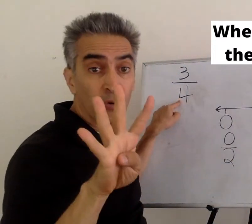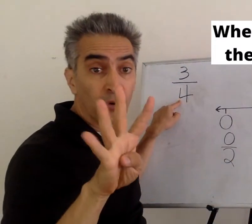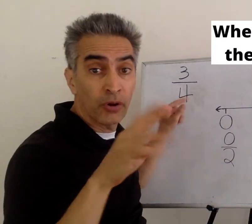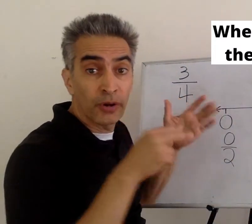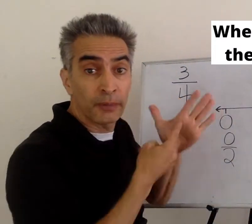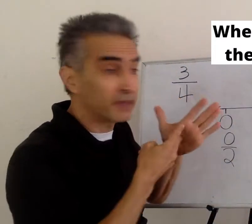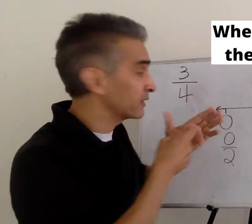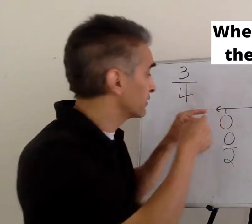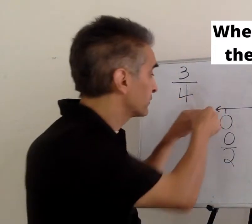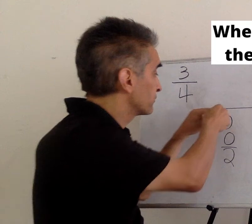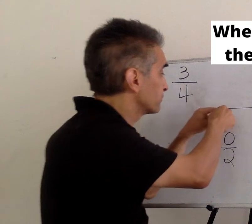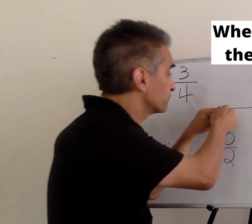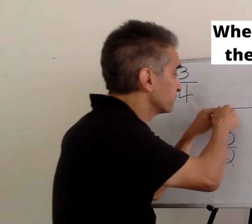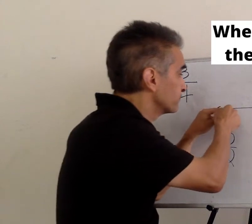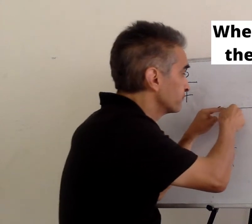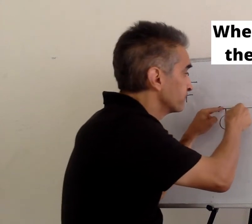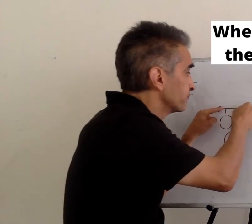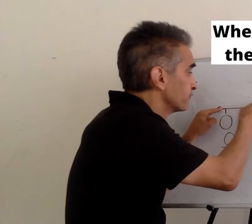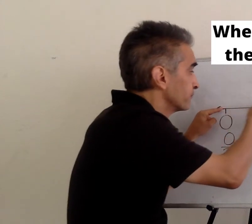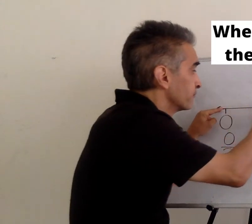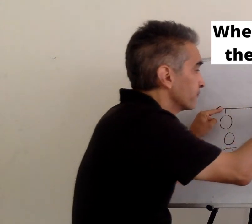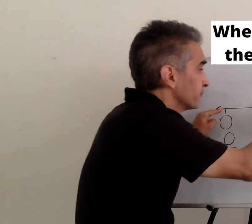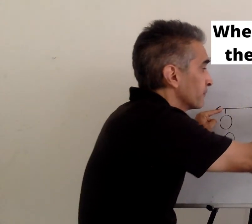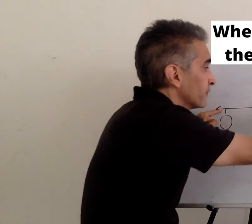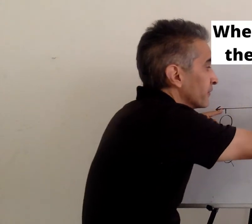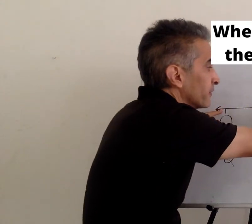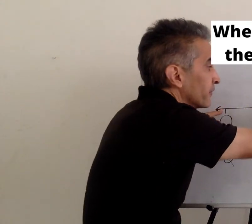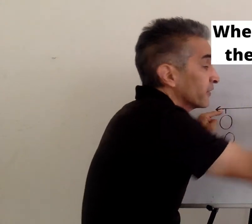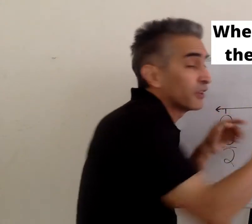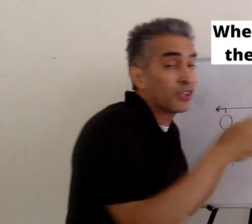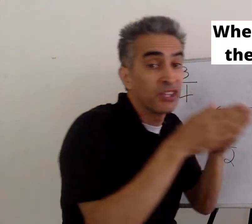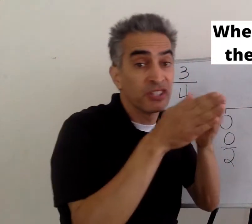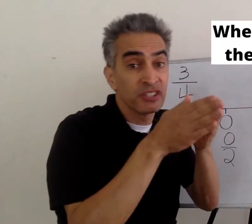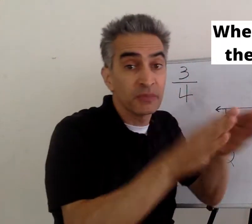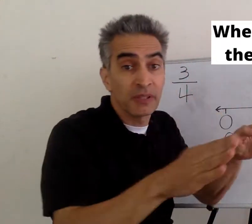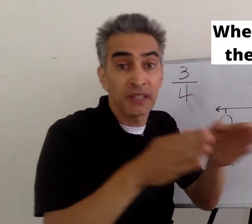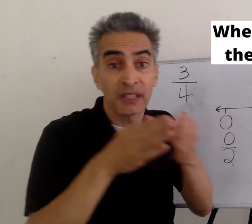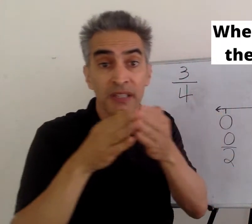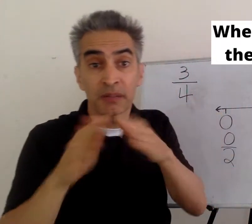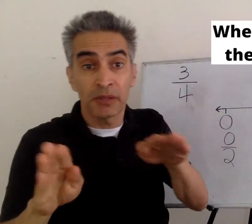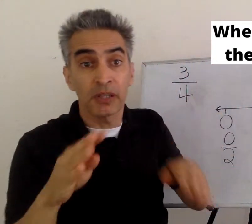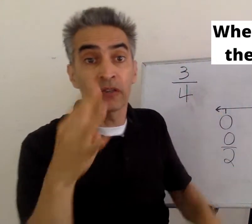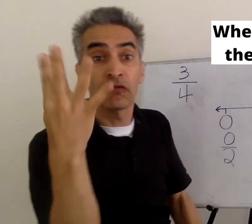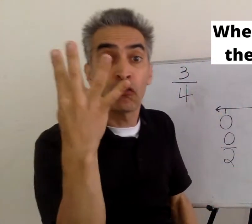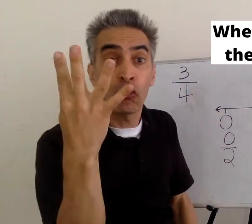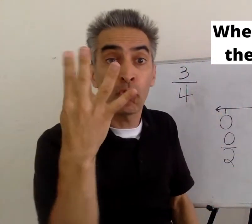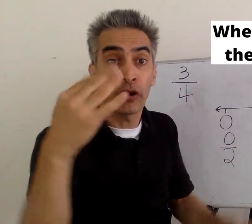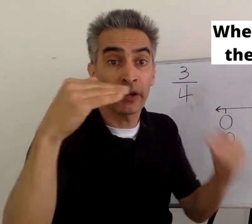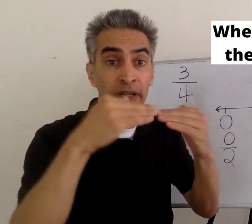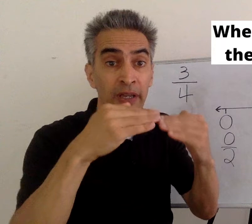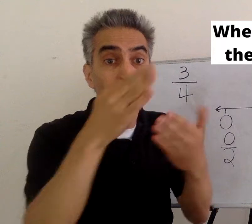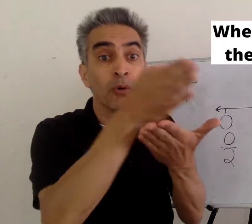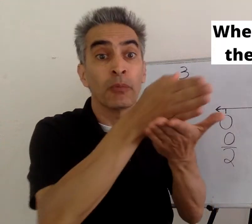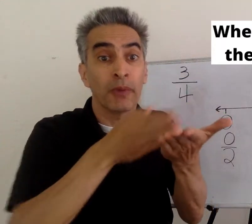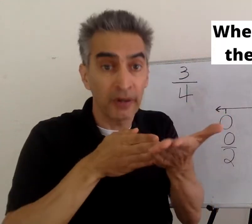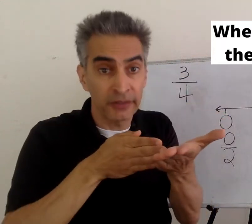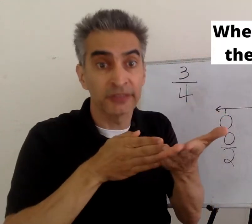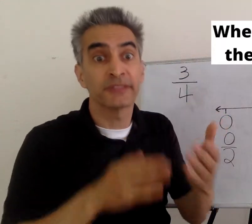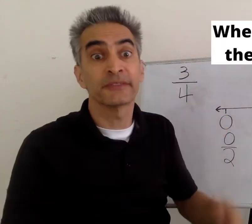This four in the denominator means we take this line and split it into four equal parts.